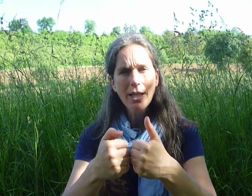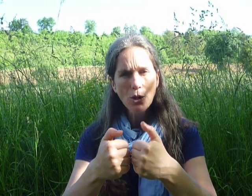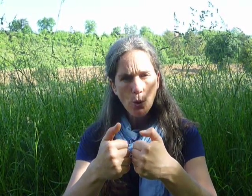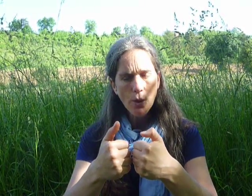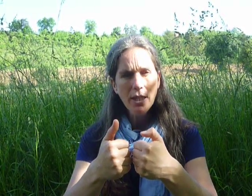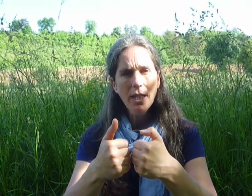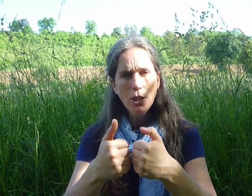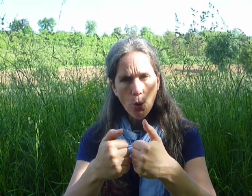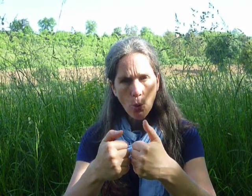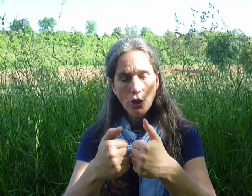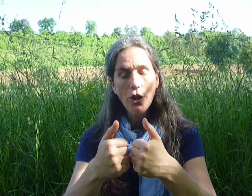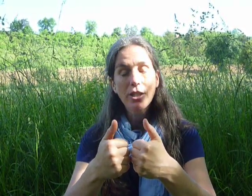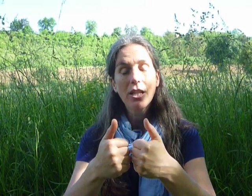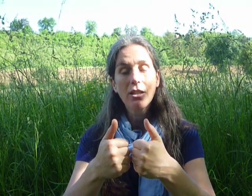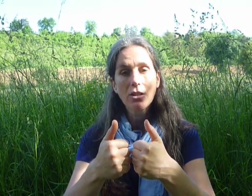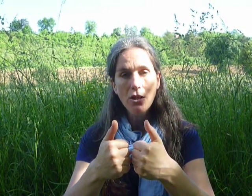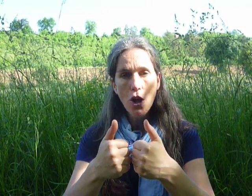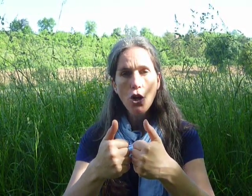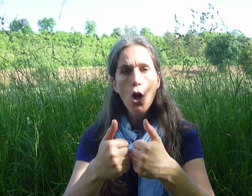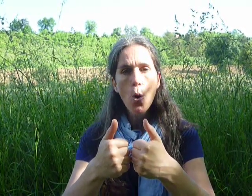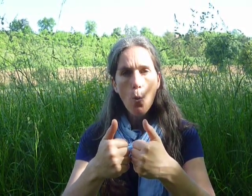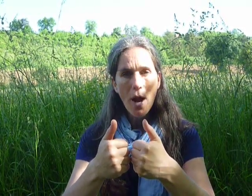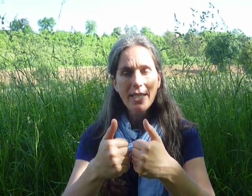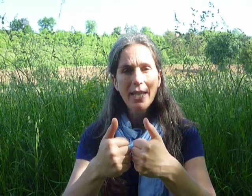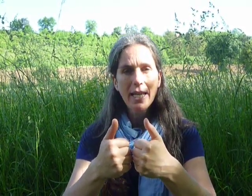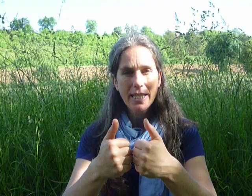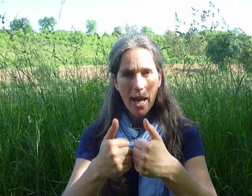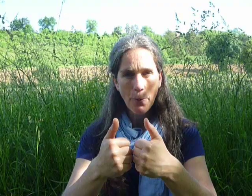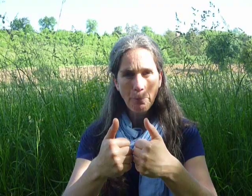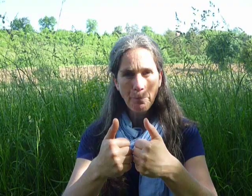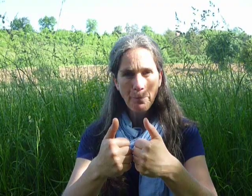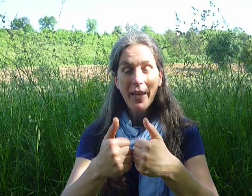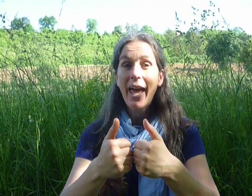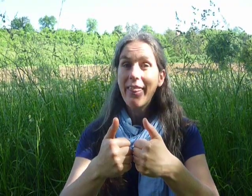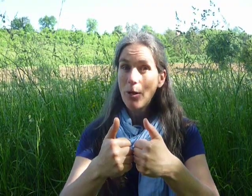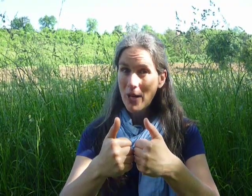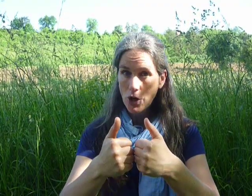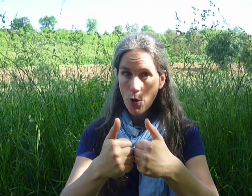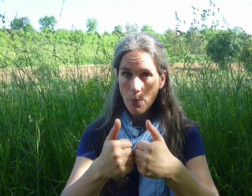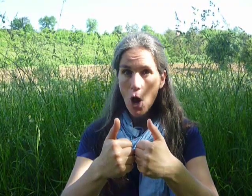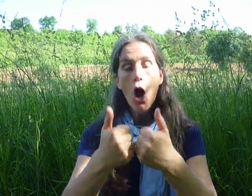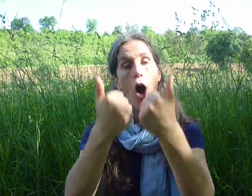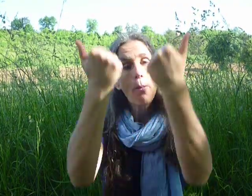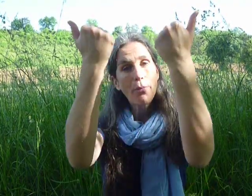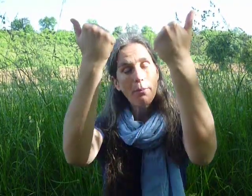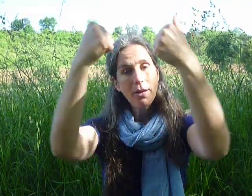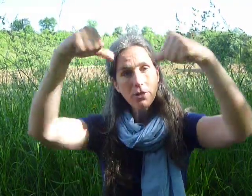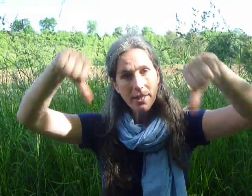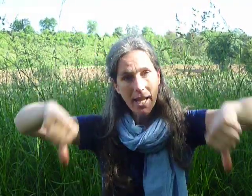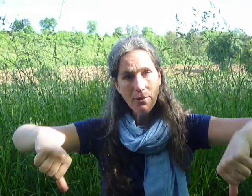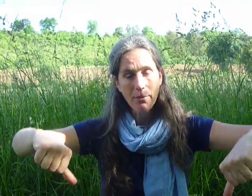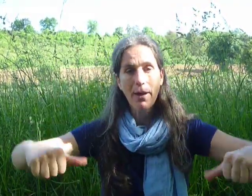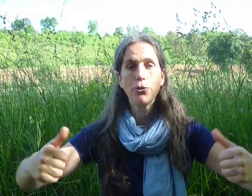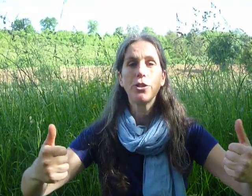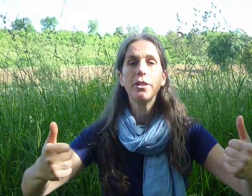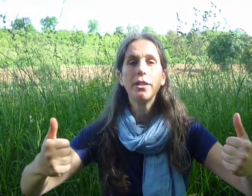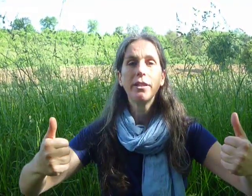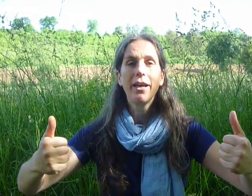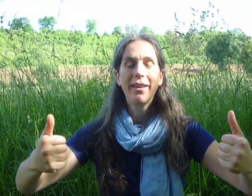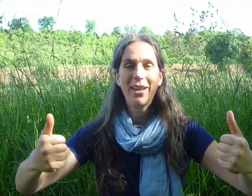they talked and they talked until the sun went down. And they went home, up the mountain, down the mountain. And they